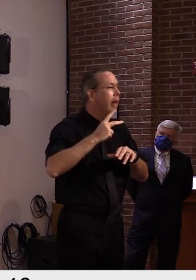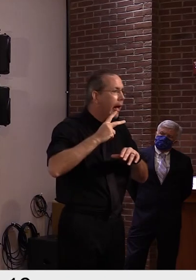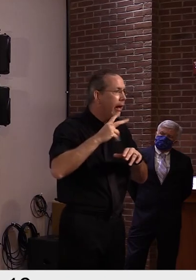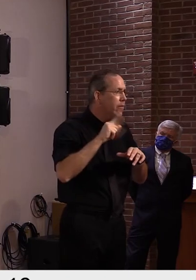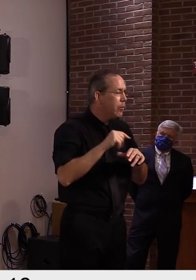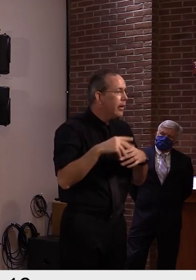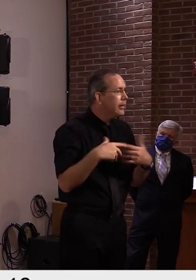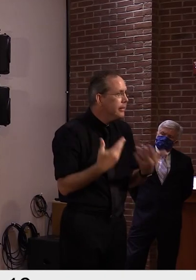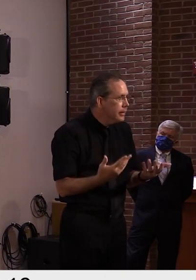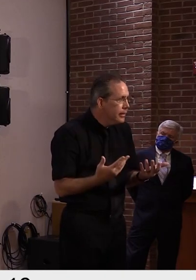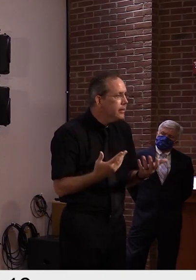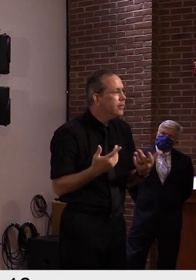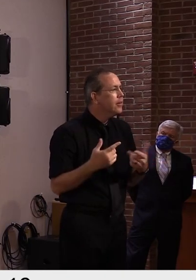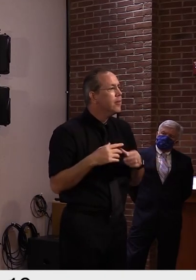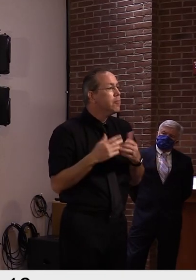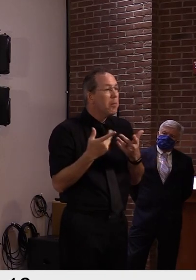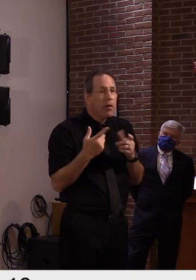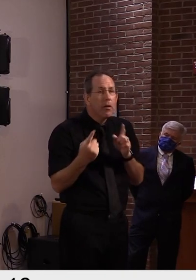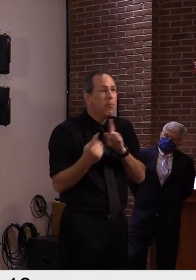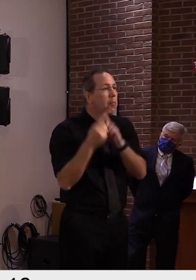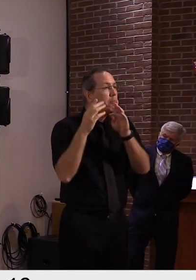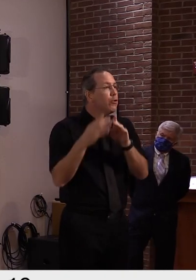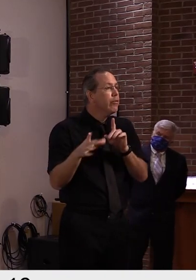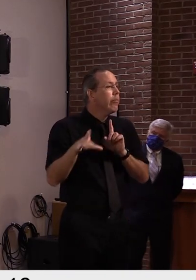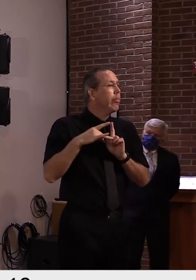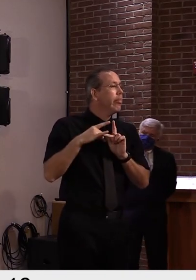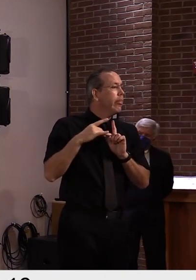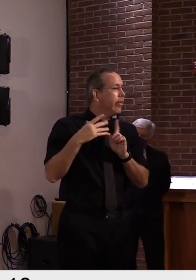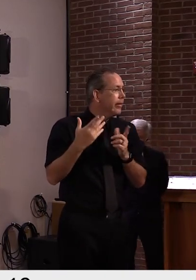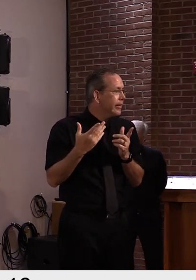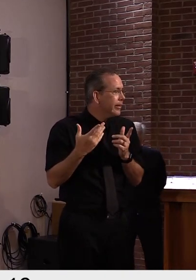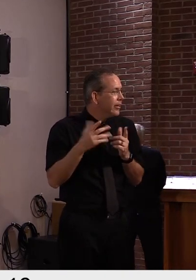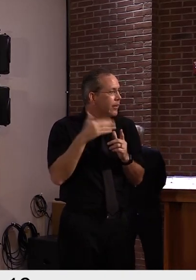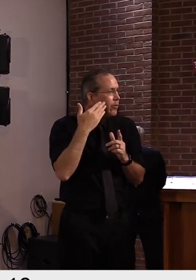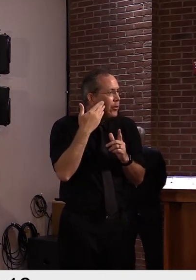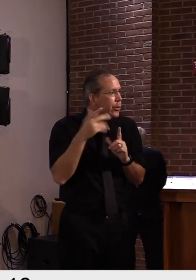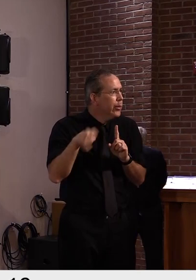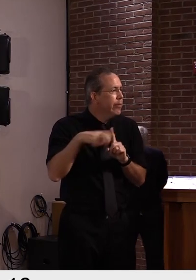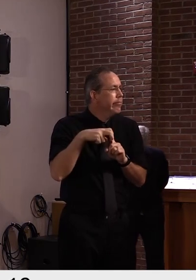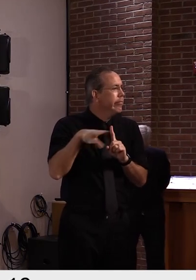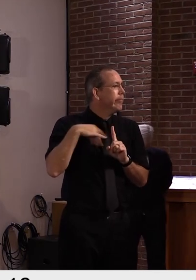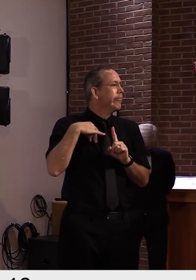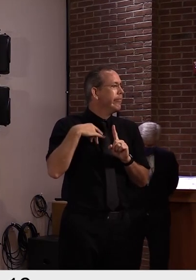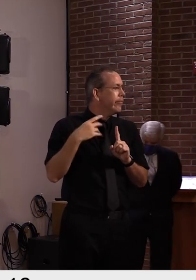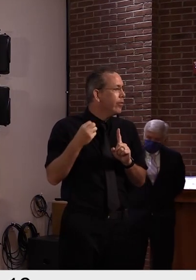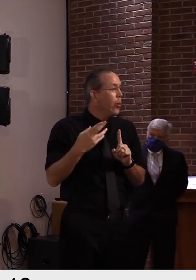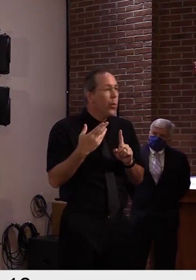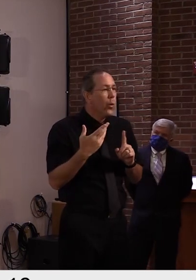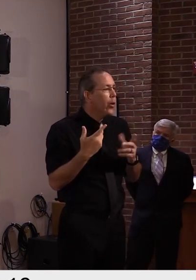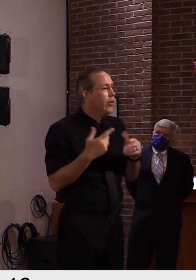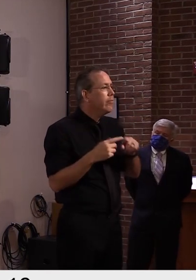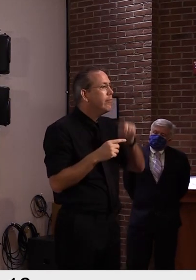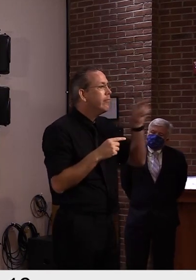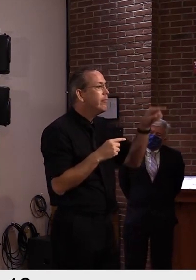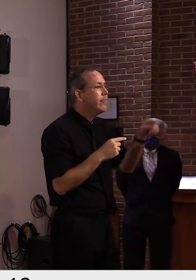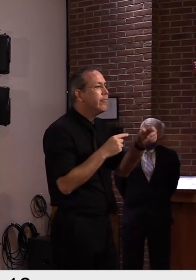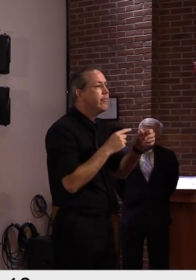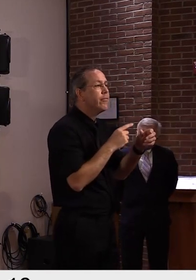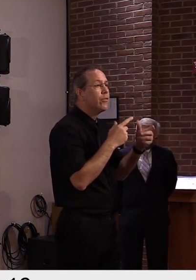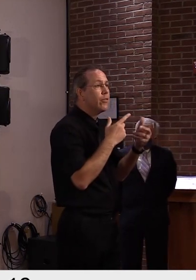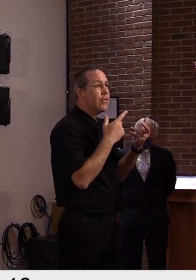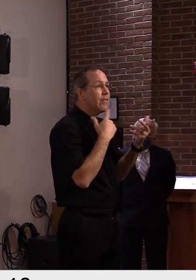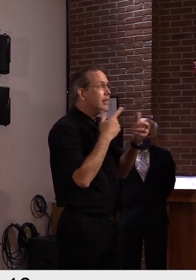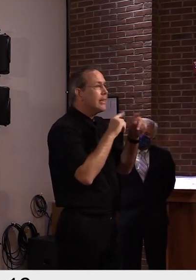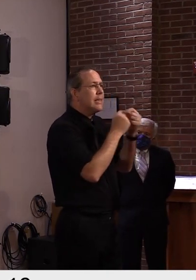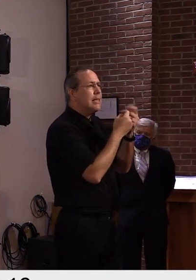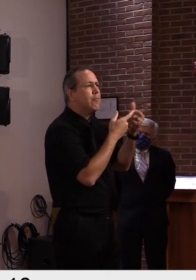contact themselves, identified in the contact tracing scheme, whether they belong to a group that, uh, undergoes